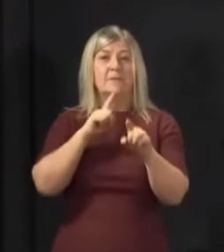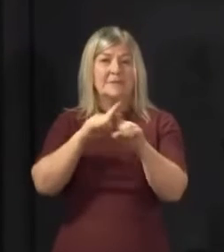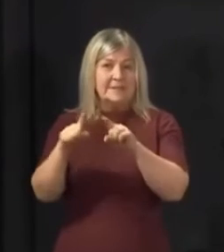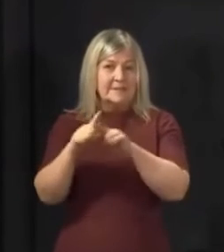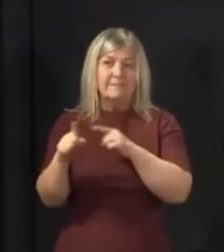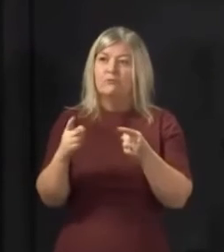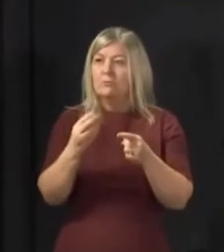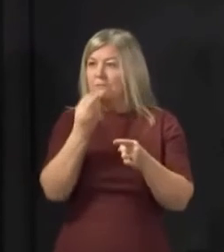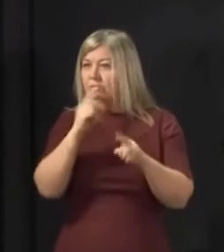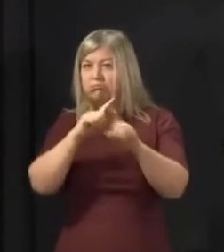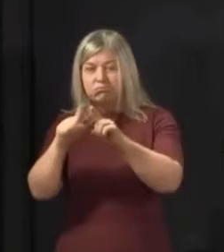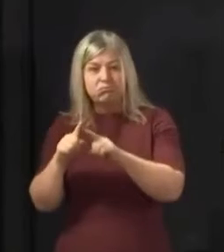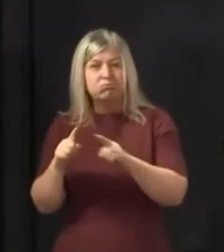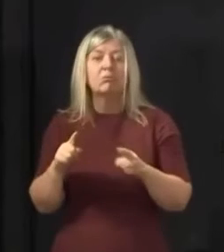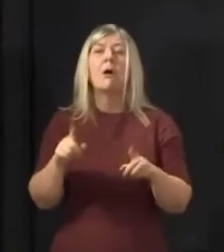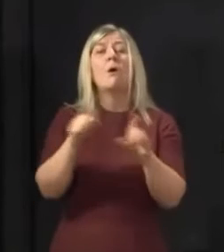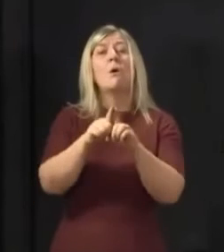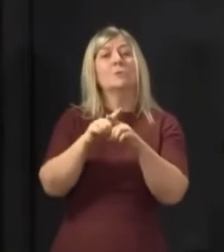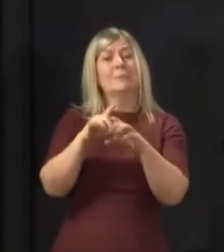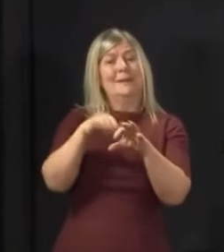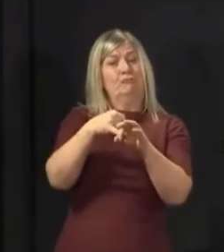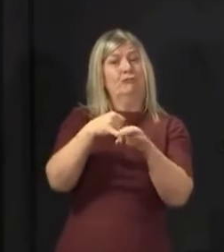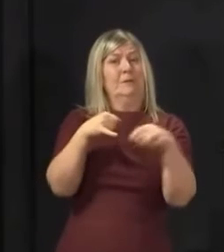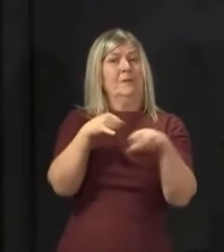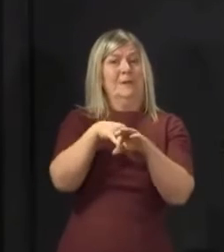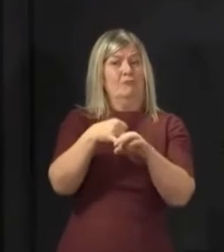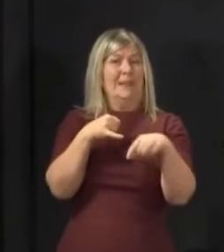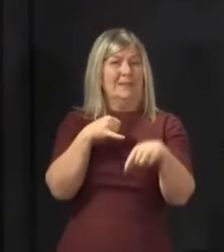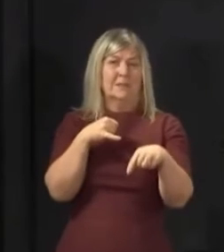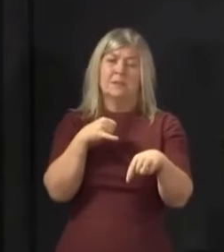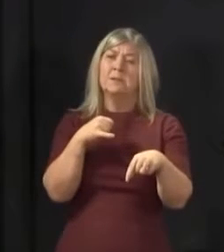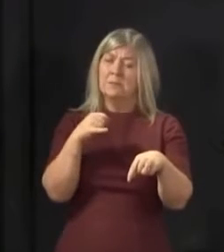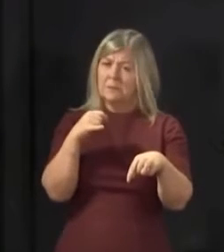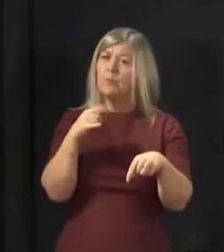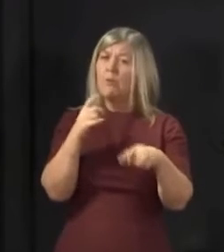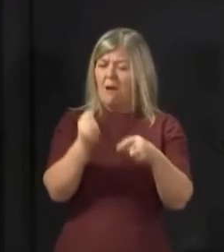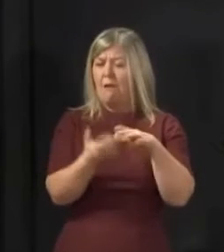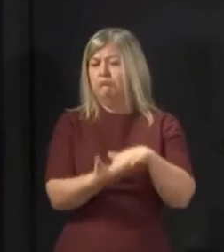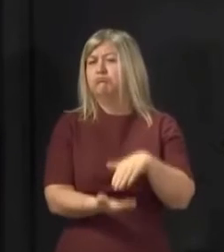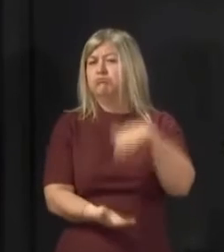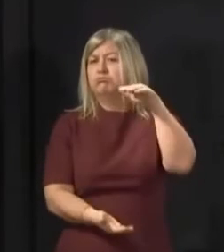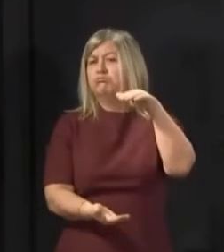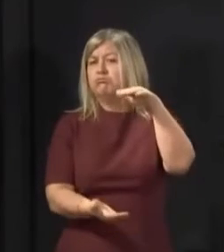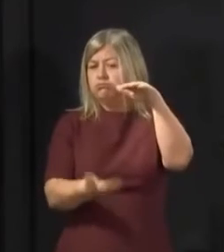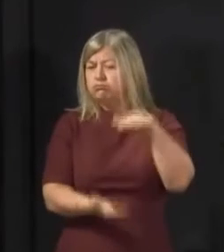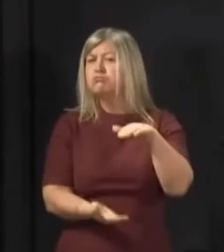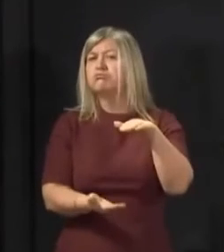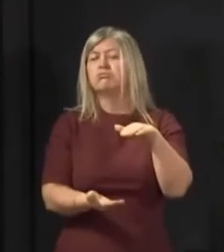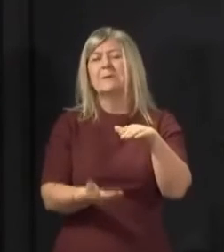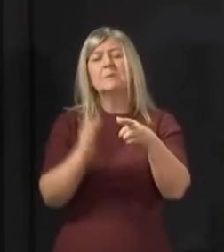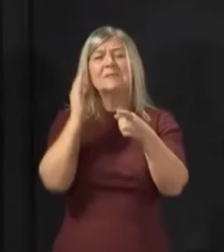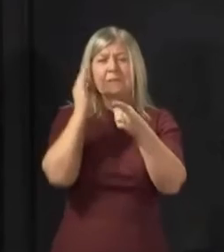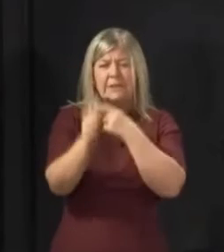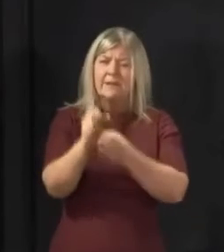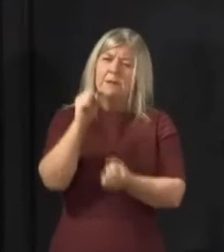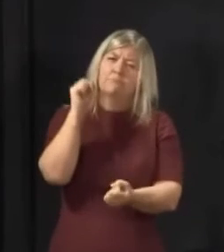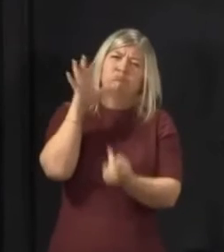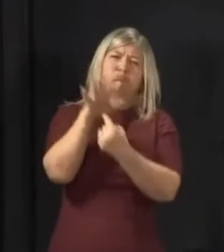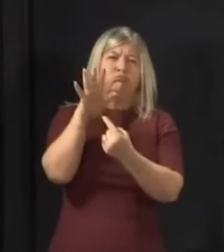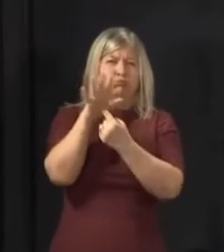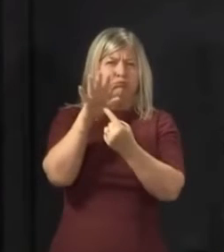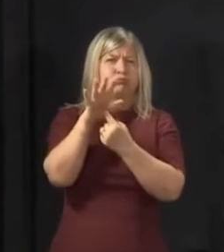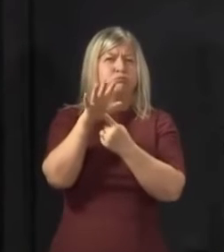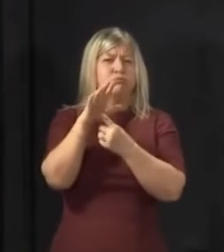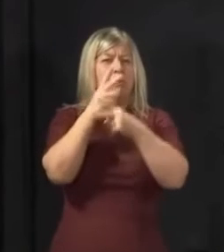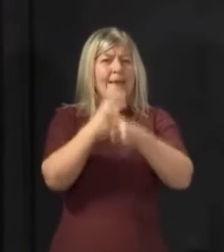stockpile of around 60 critical care and supportive care and end of life medicines. For we've